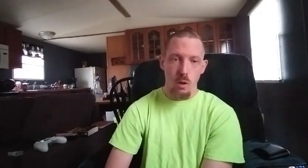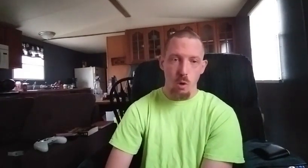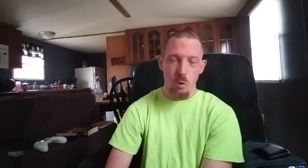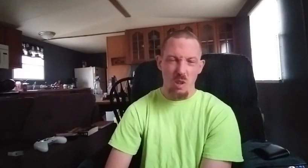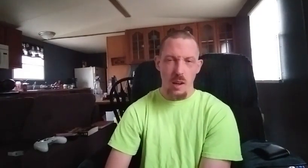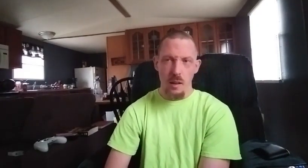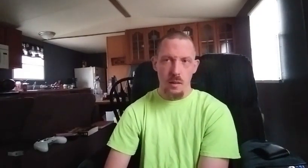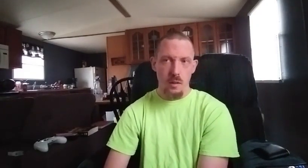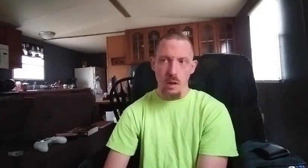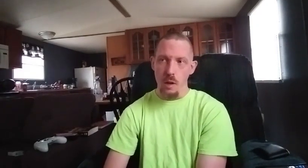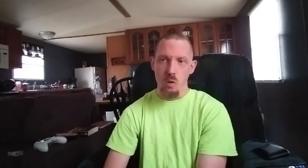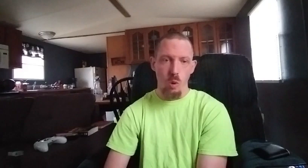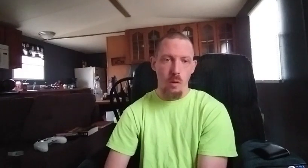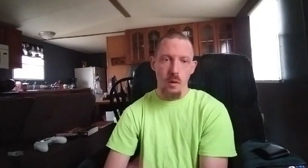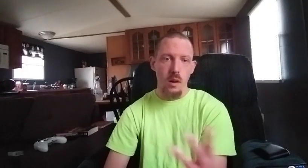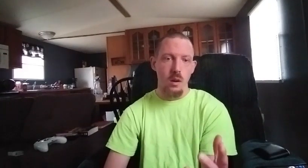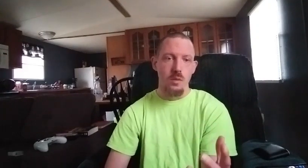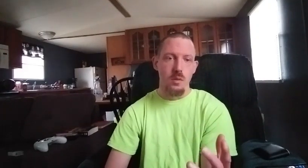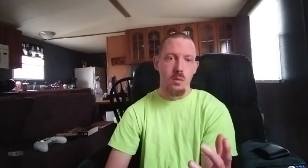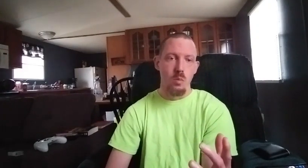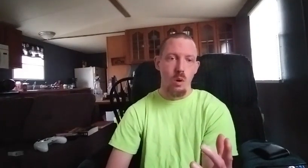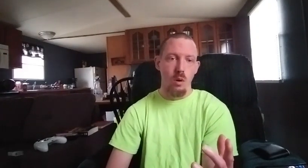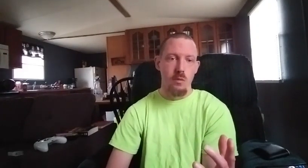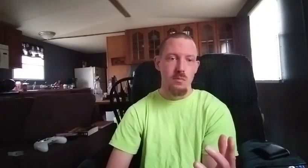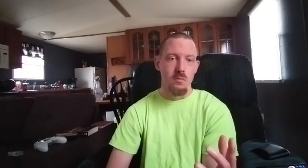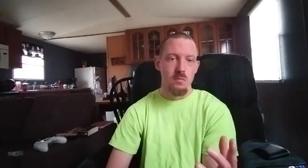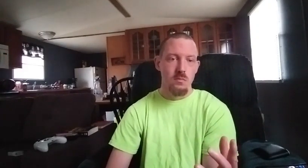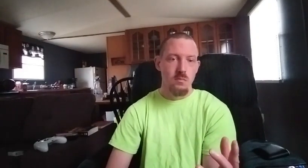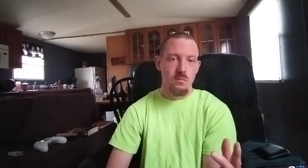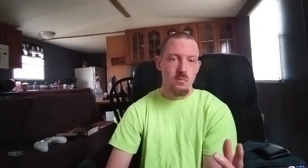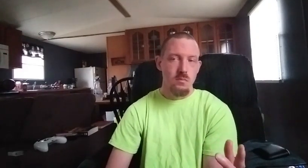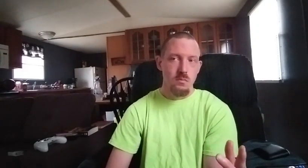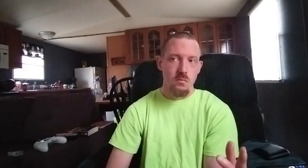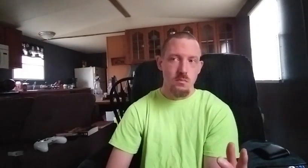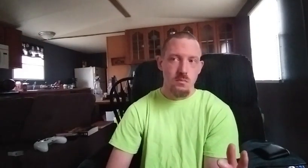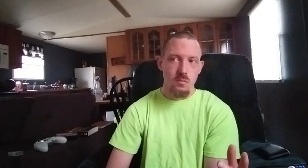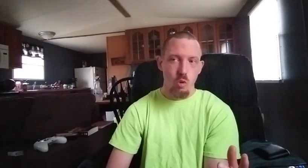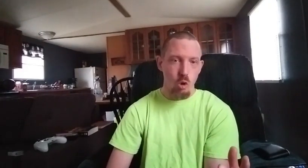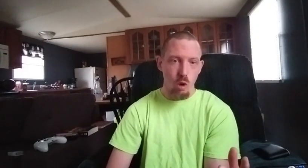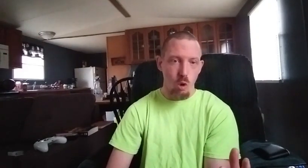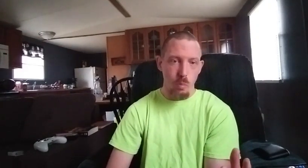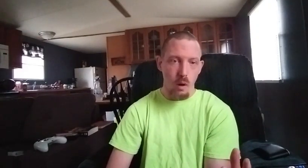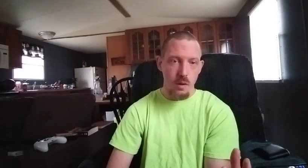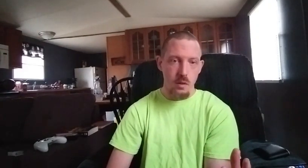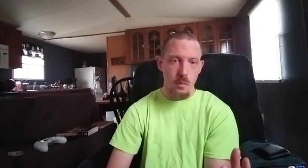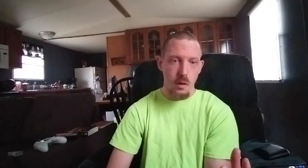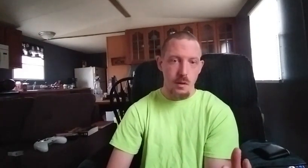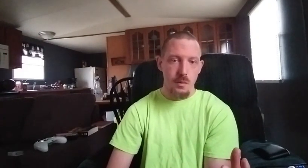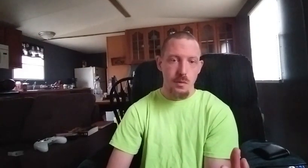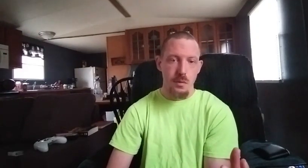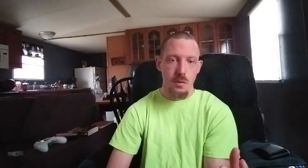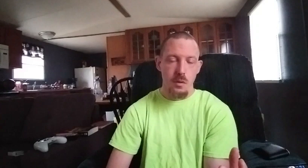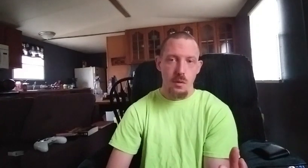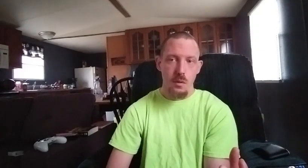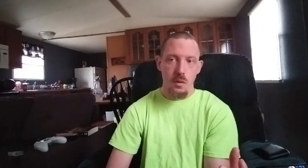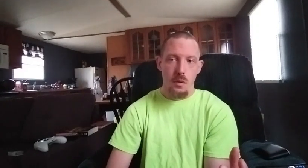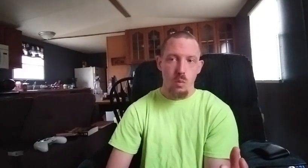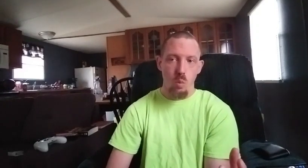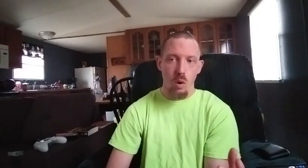know you got you got 12 rounds well they're all boxing match well